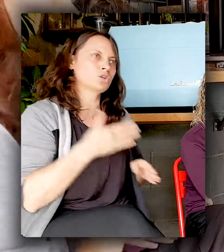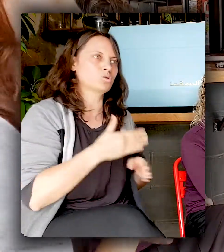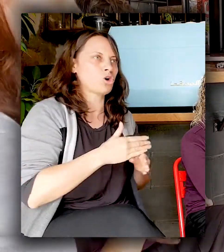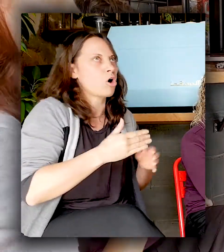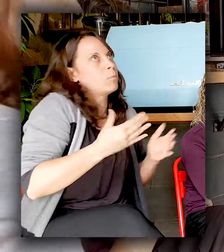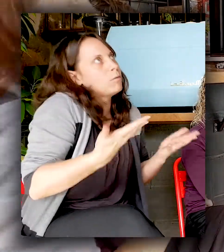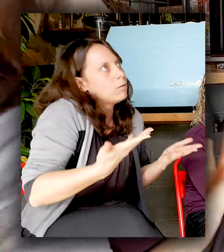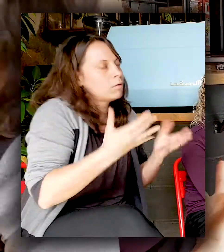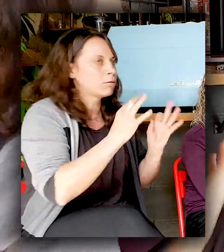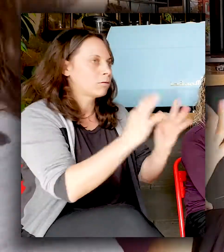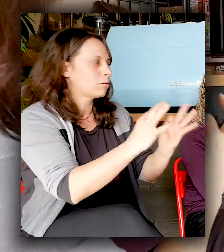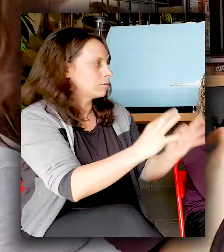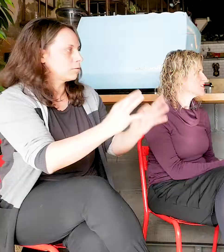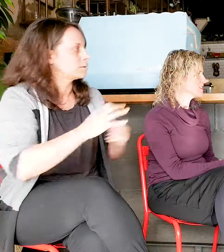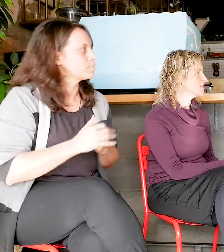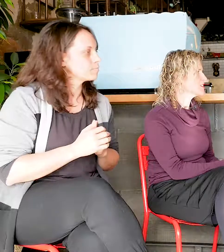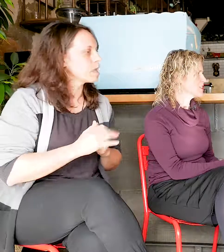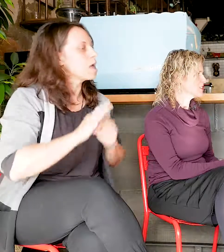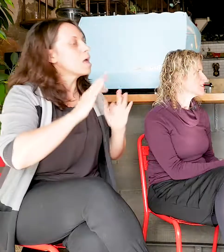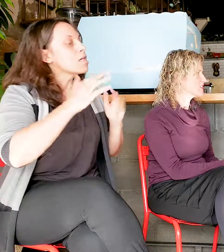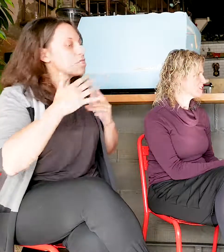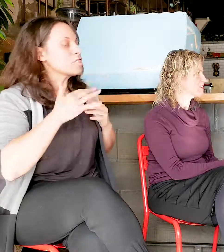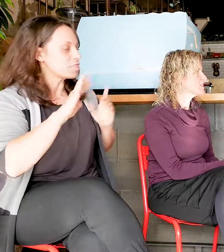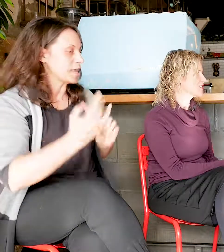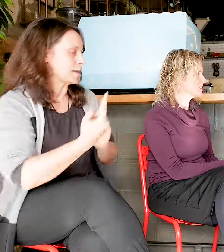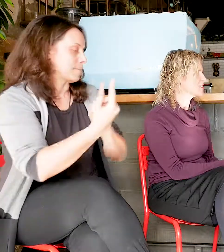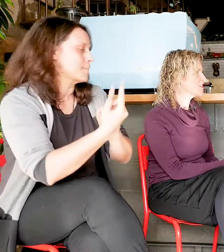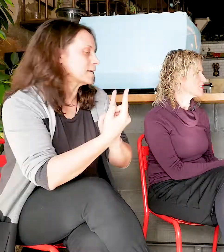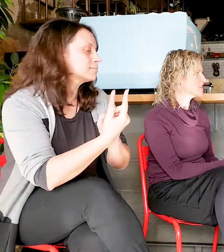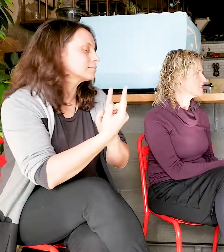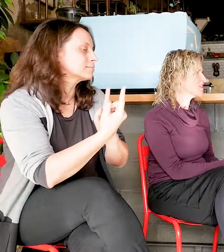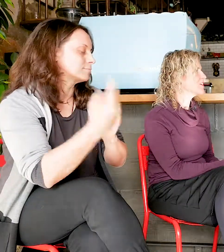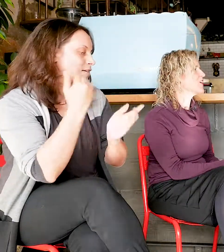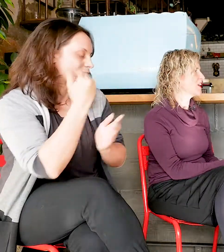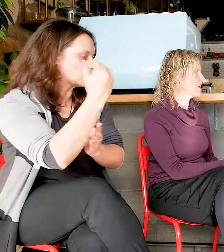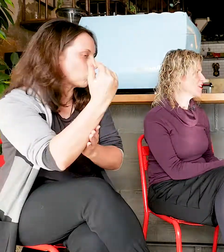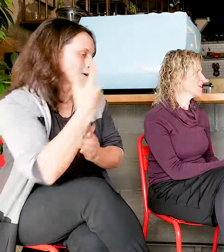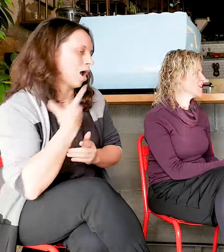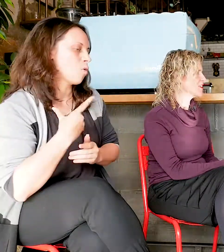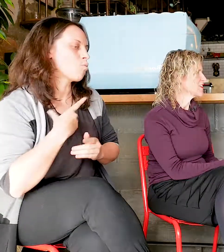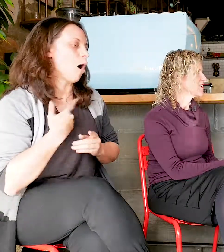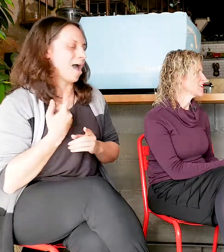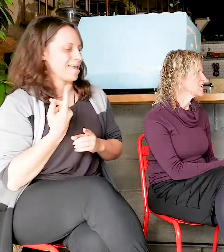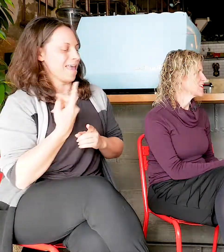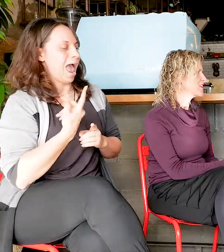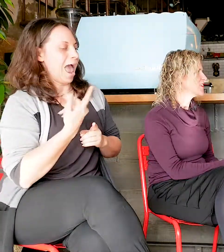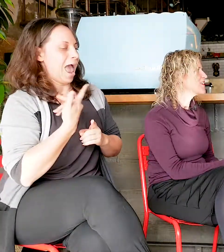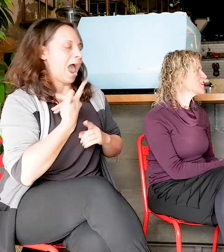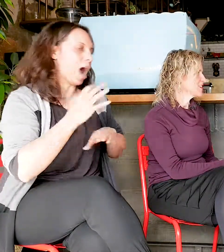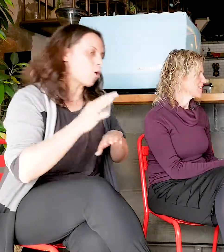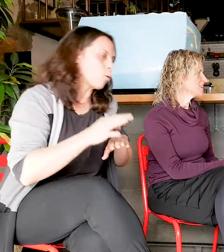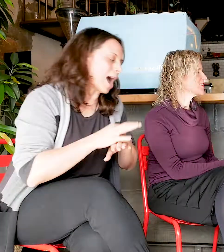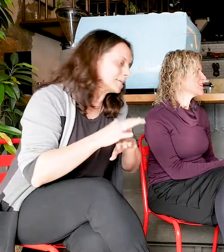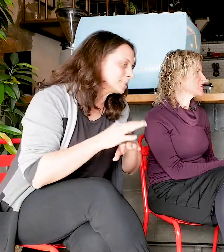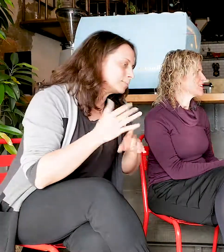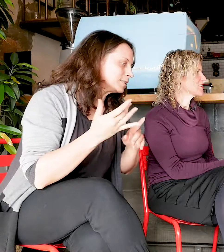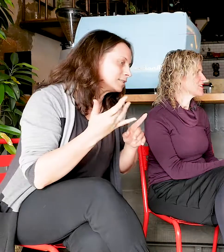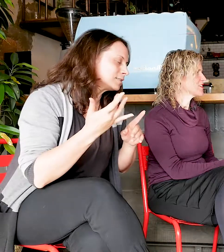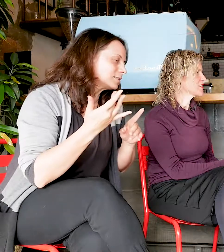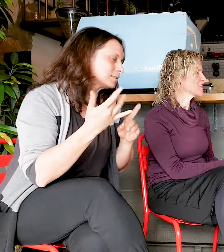And having met Victoria through my husband, our husbands play deaf cricket together. They met in India on a tour for deaf cricket. So we